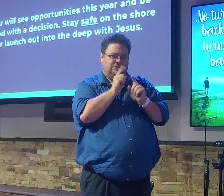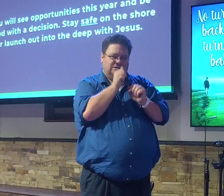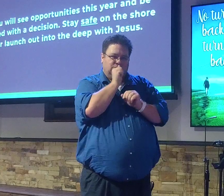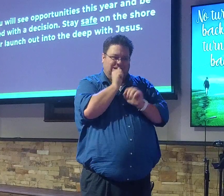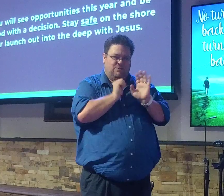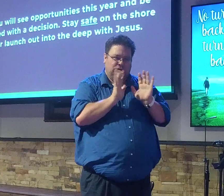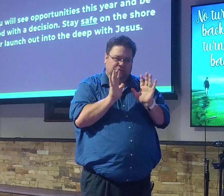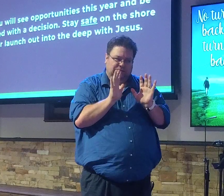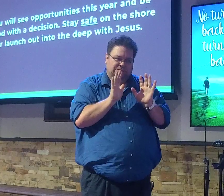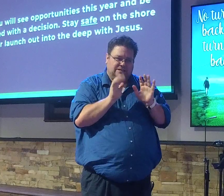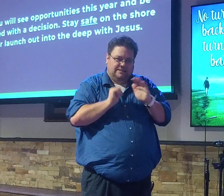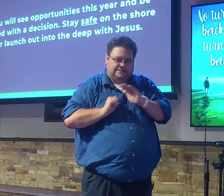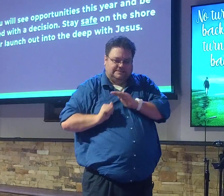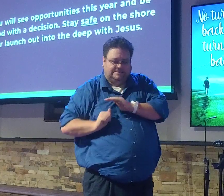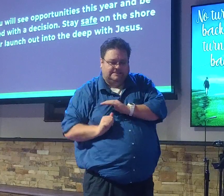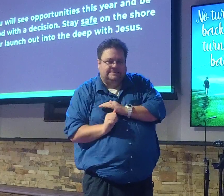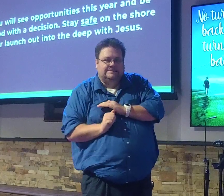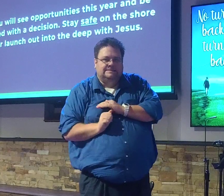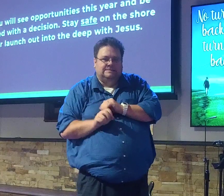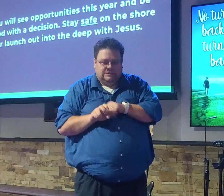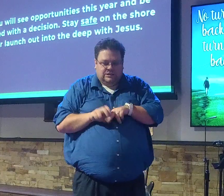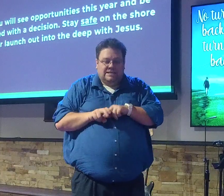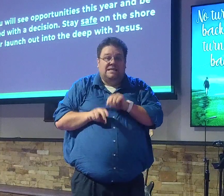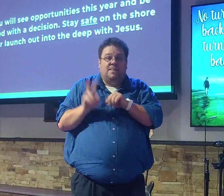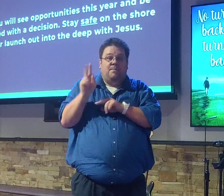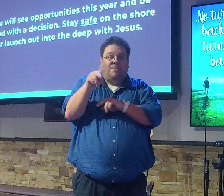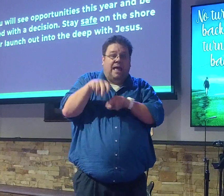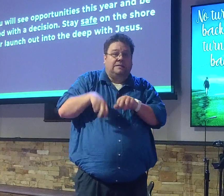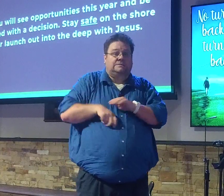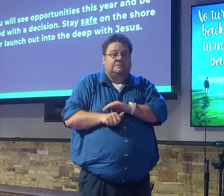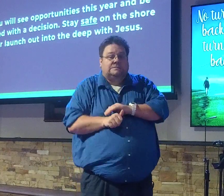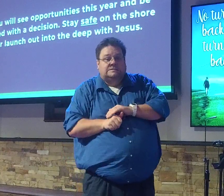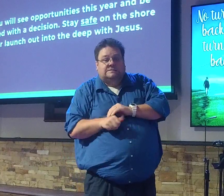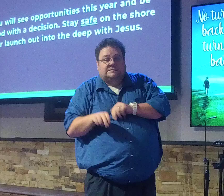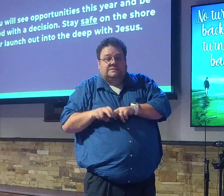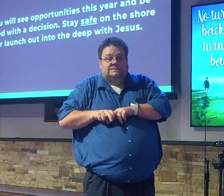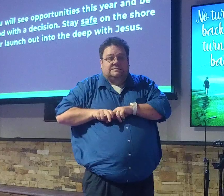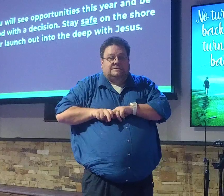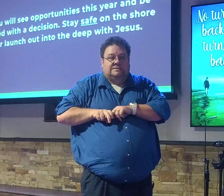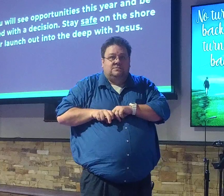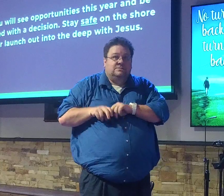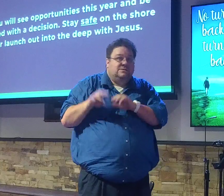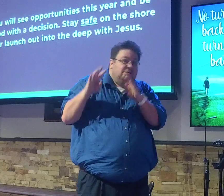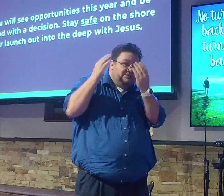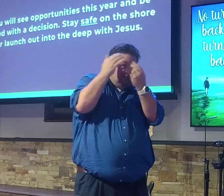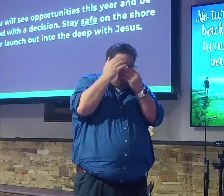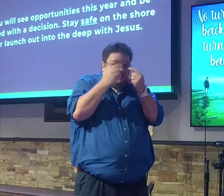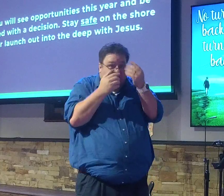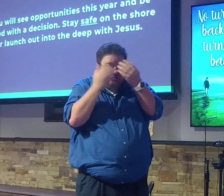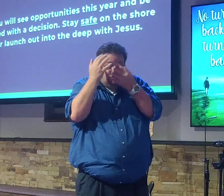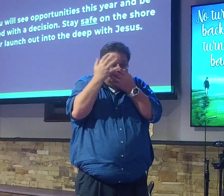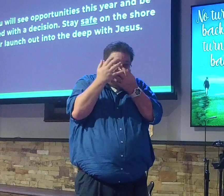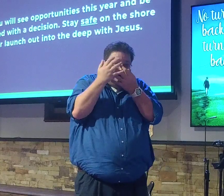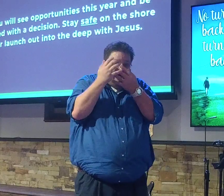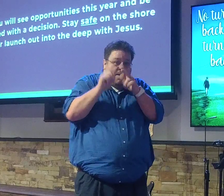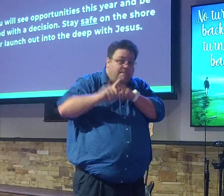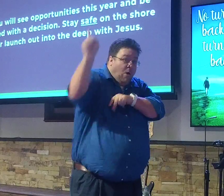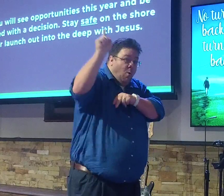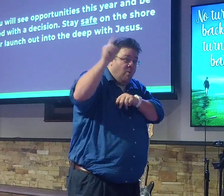what I mean? They like slip in, slip out. They don't let anybody know them. And it's like, no. Christ is calling you to go deeper. Lord, Christ